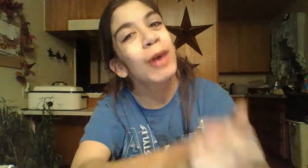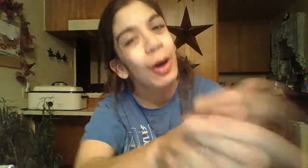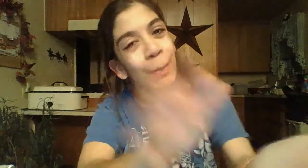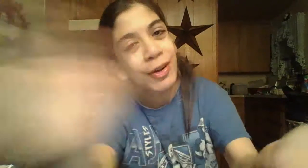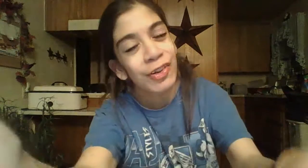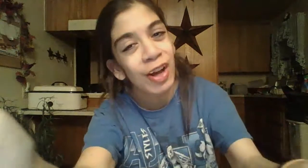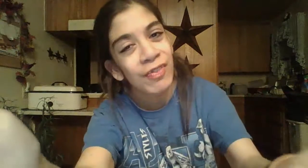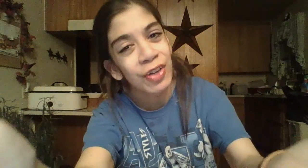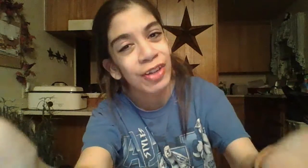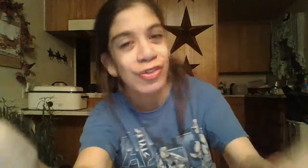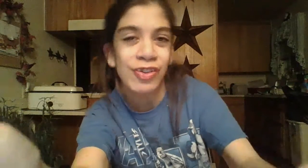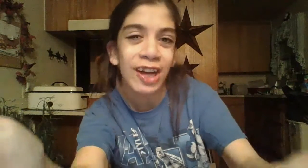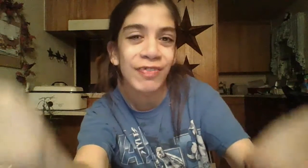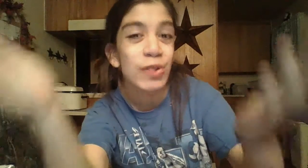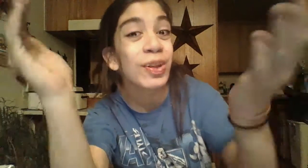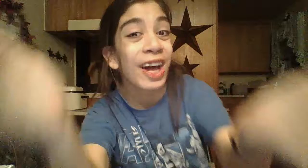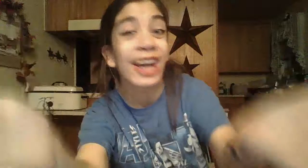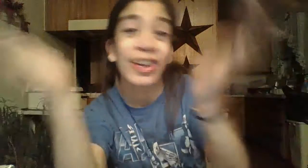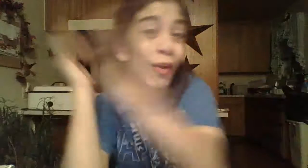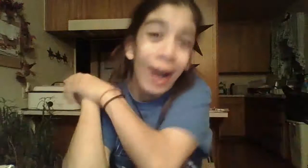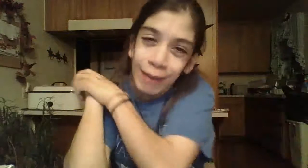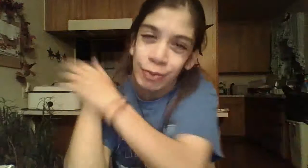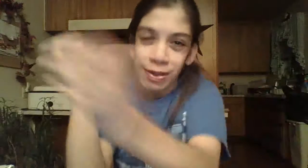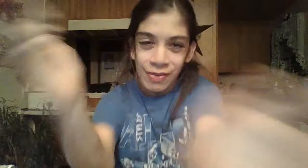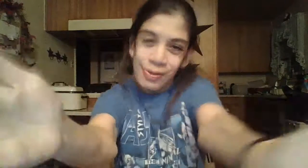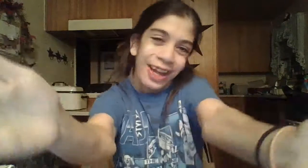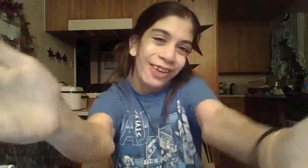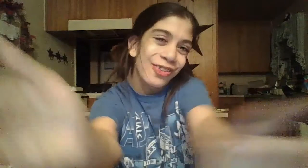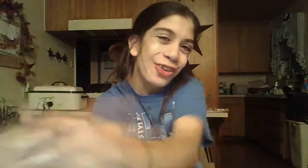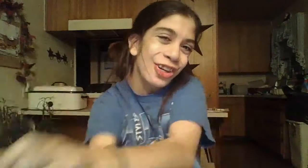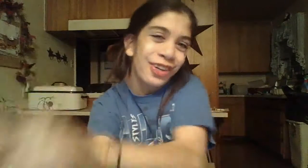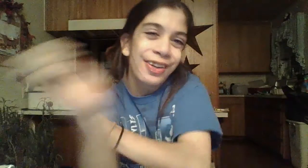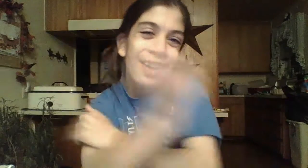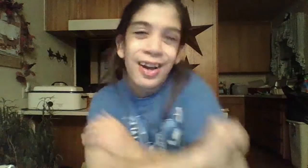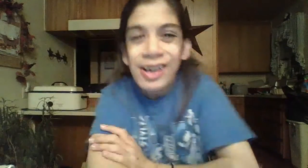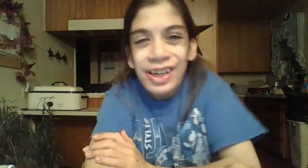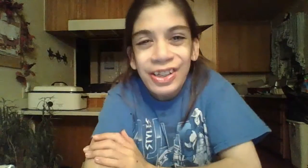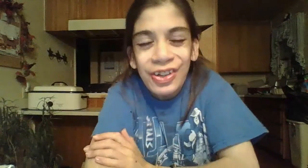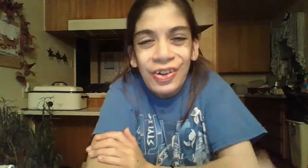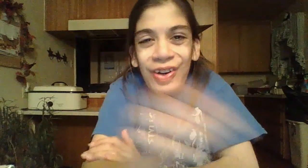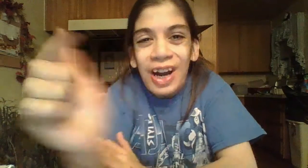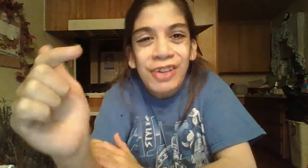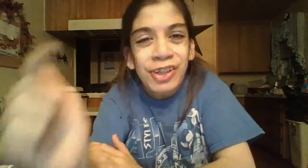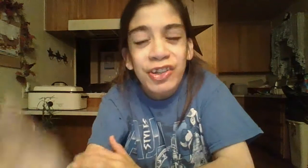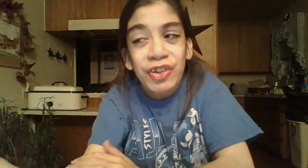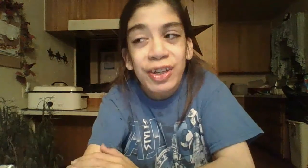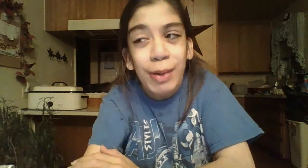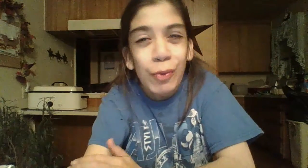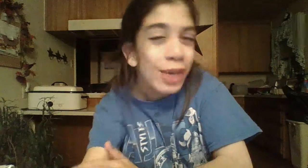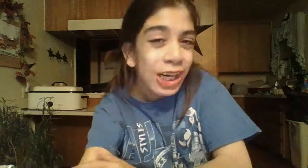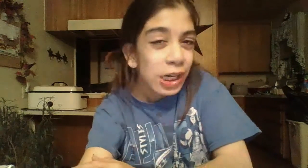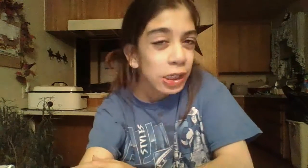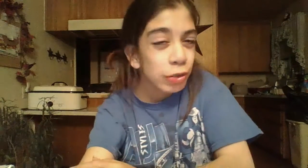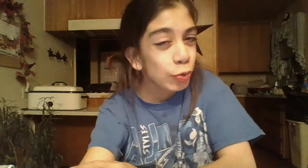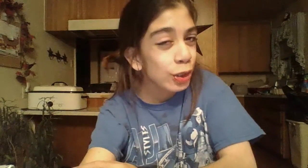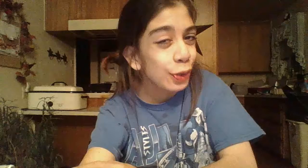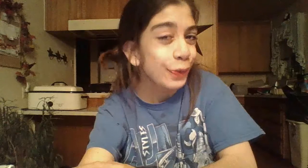it would help out a lot if you could do that if you would like. You don't have to, but if you would like to, you could. So I just joined about a week or ago,